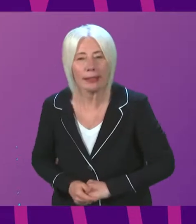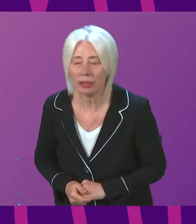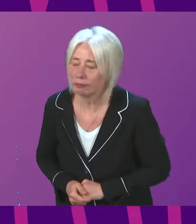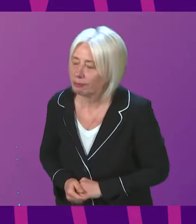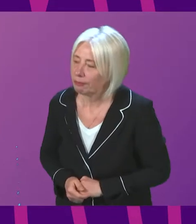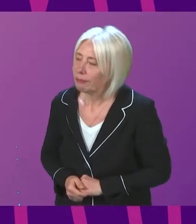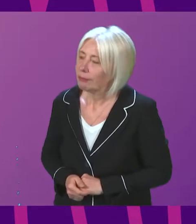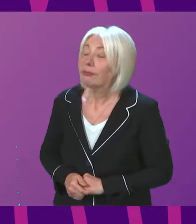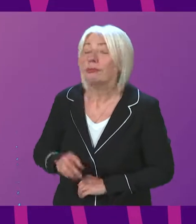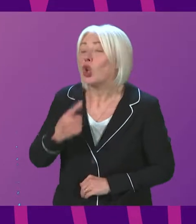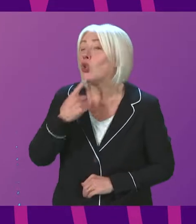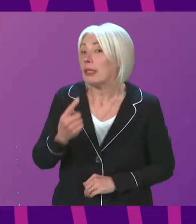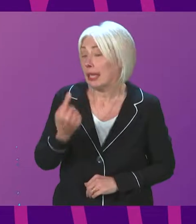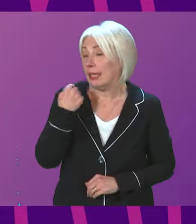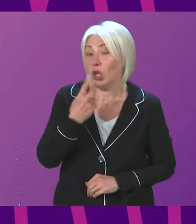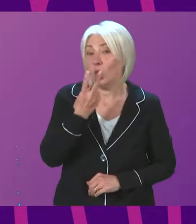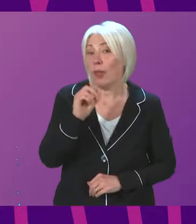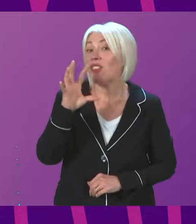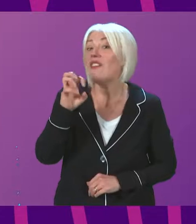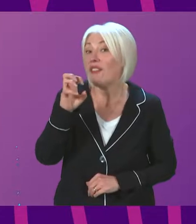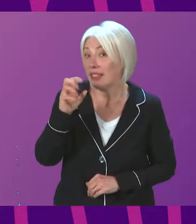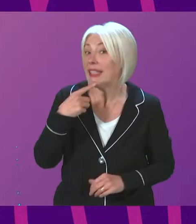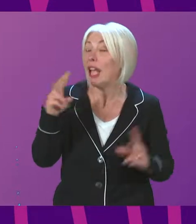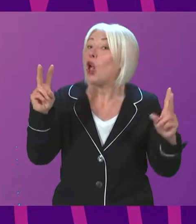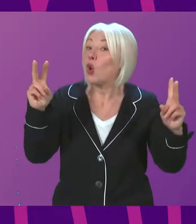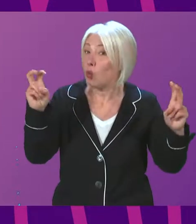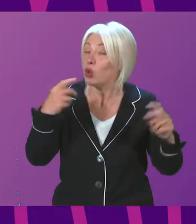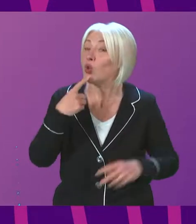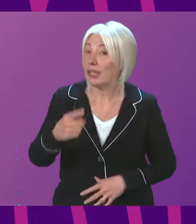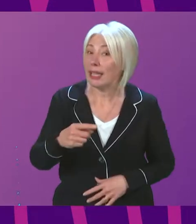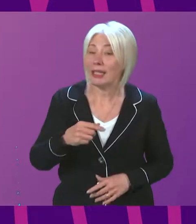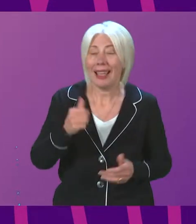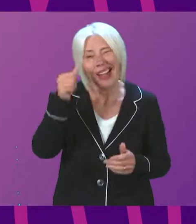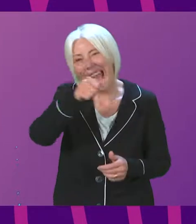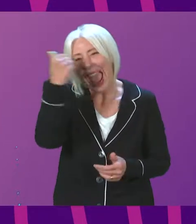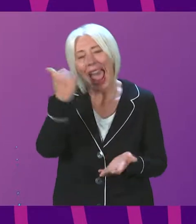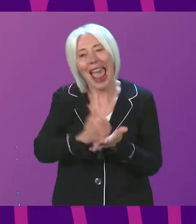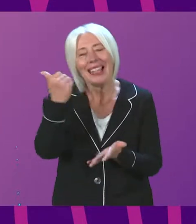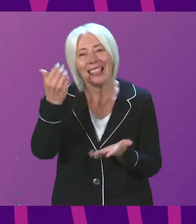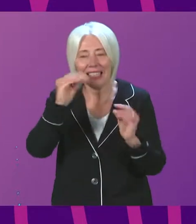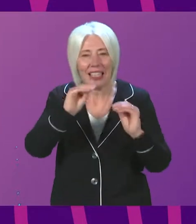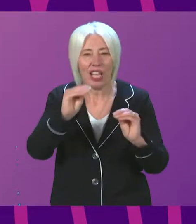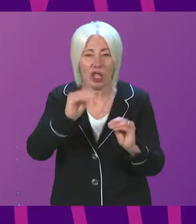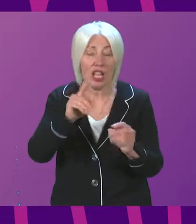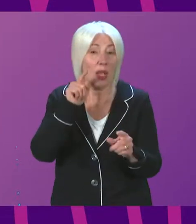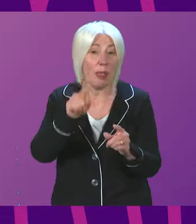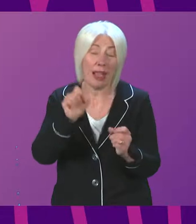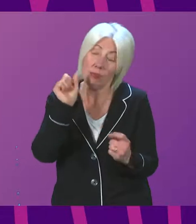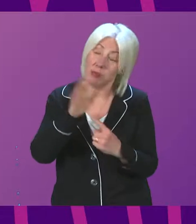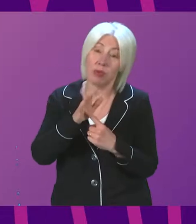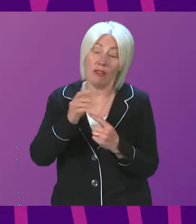First Minister you stated in 2015 and I quote that excellence in education is essential to our prosperity